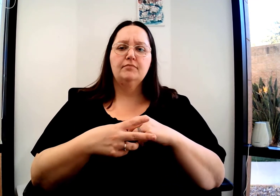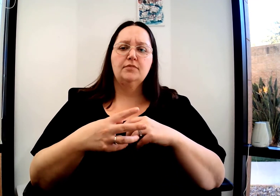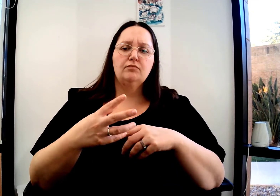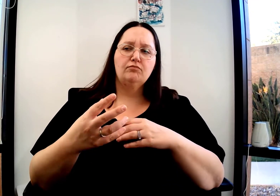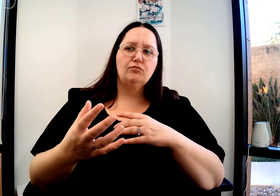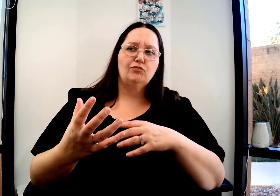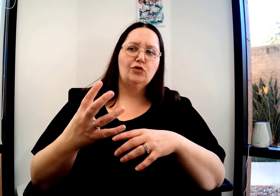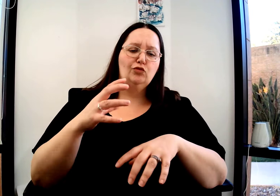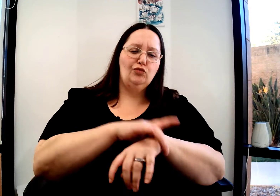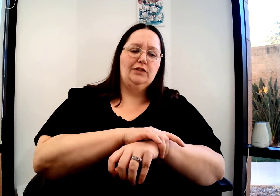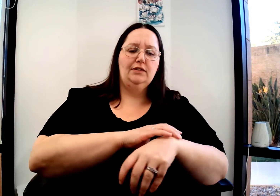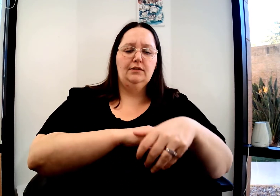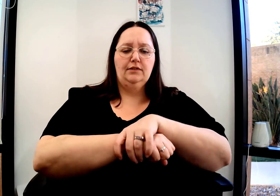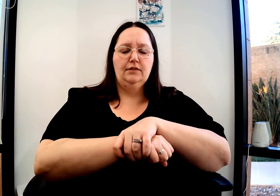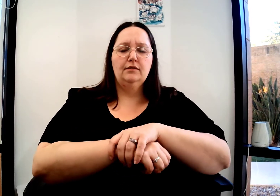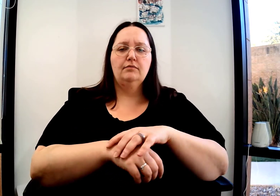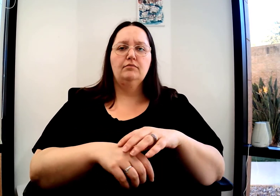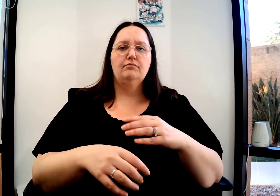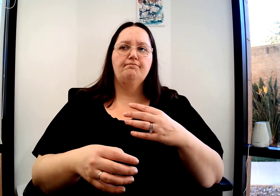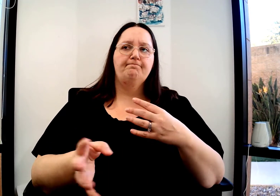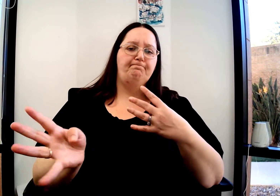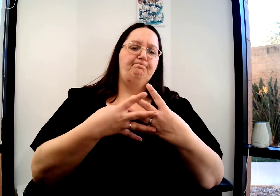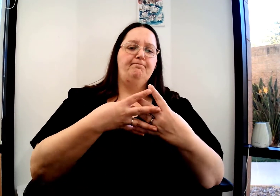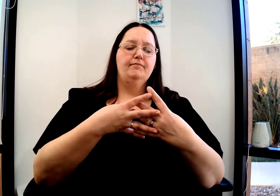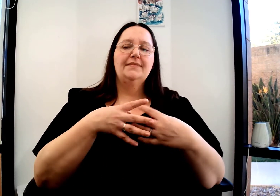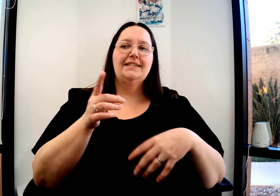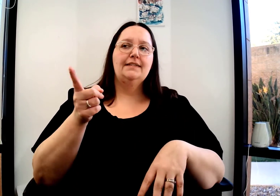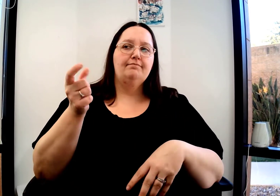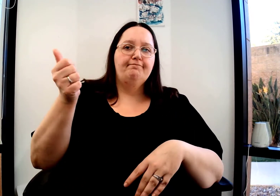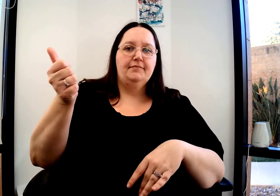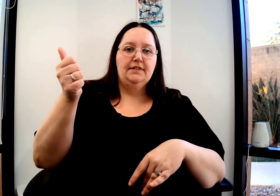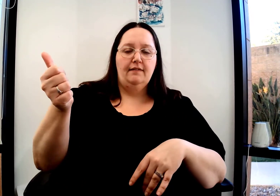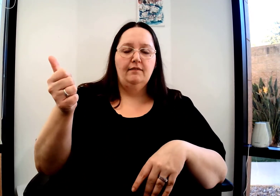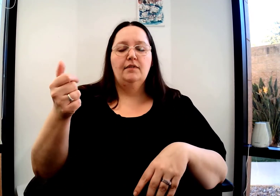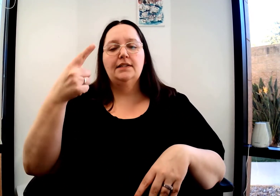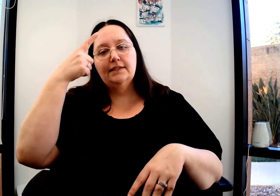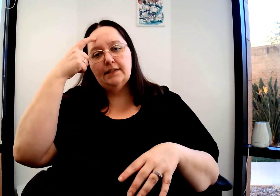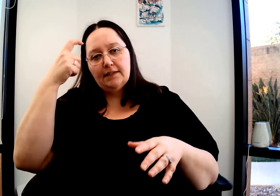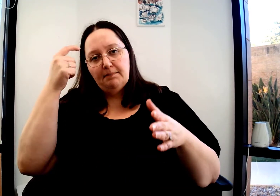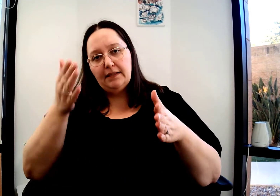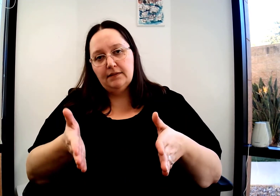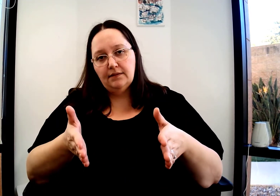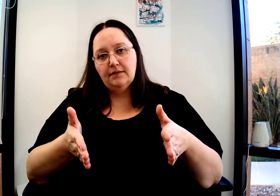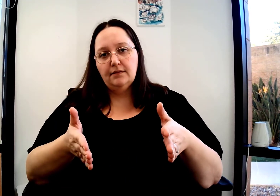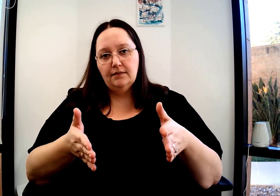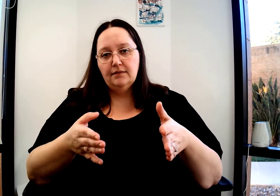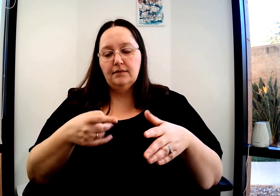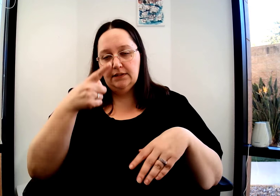I think he needs to be put in jail. He was arrested. He is now a suspect.